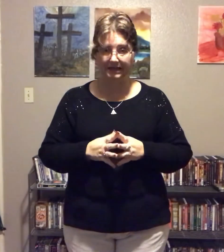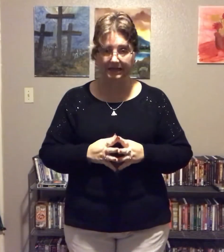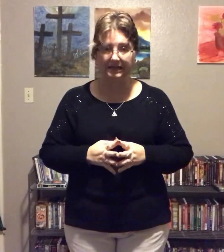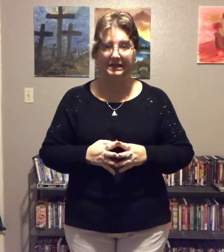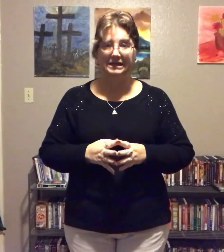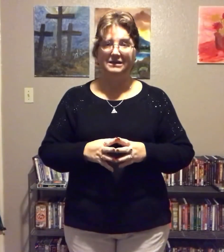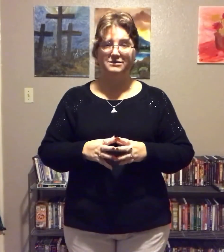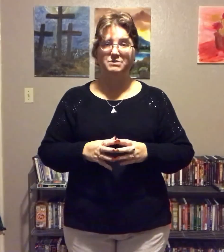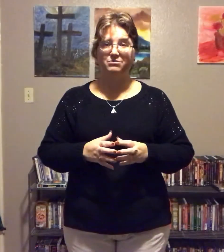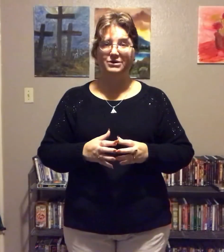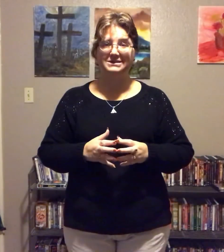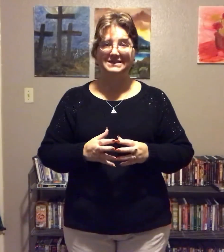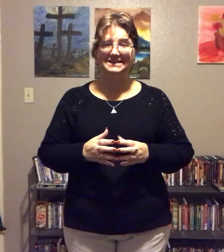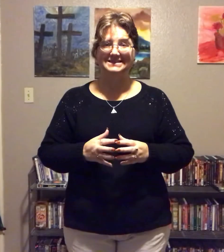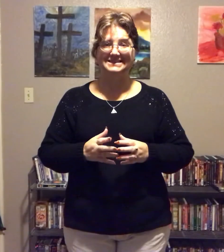it's been processed.